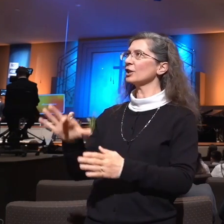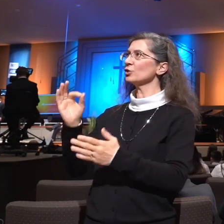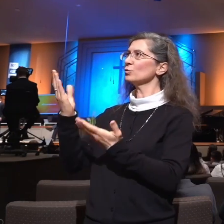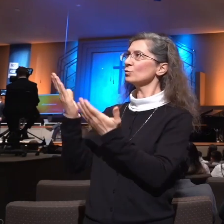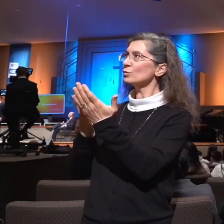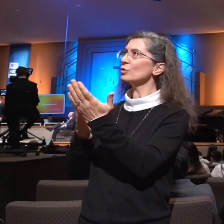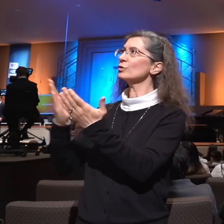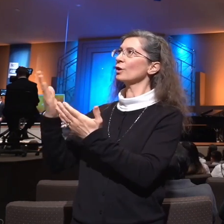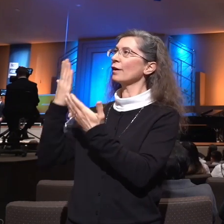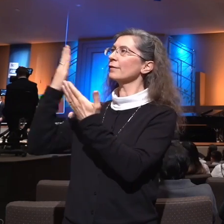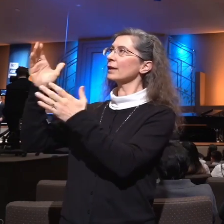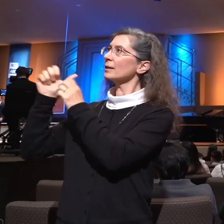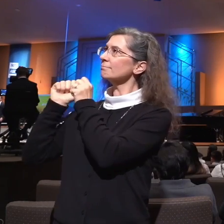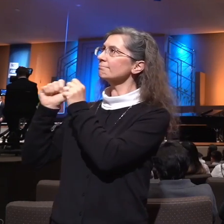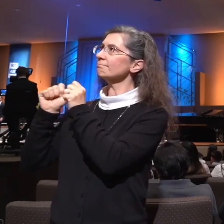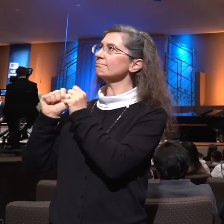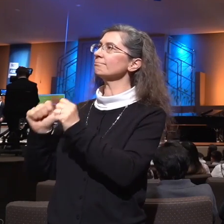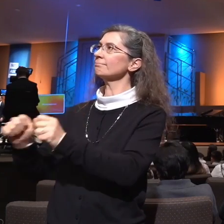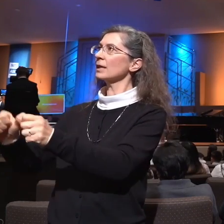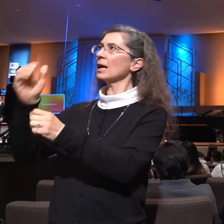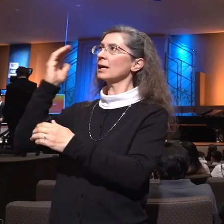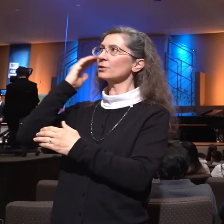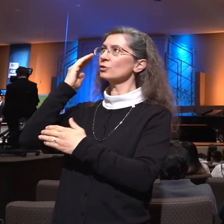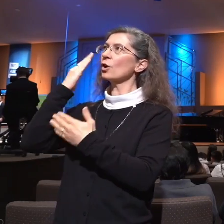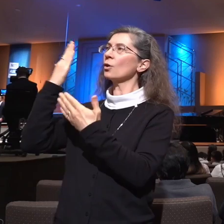still, knowing He will never change.